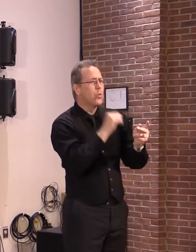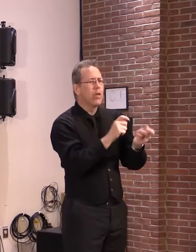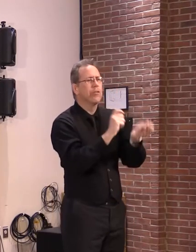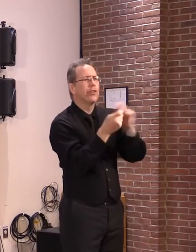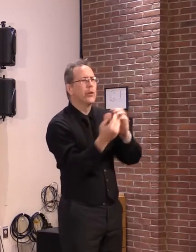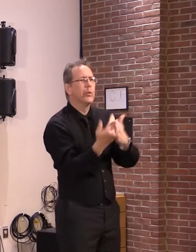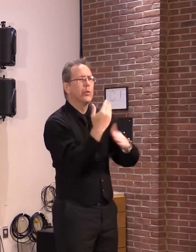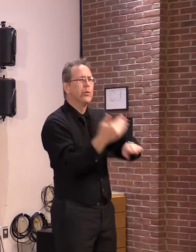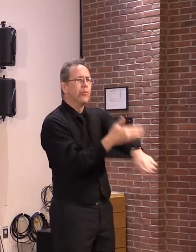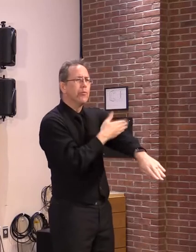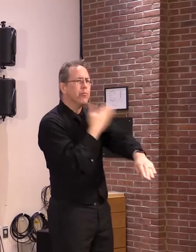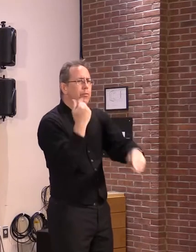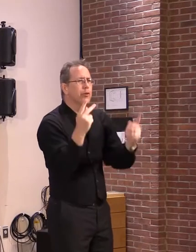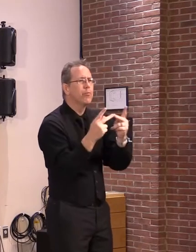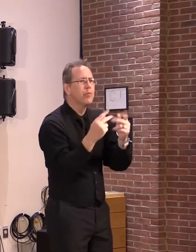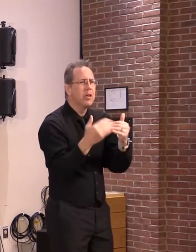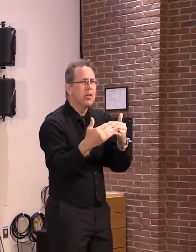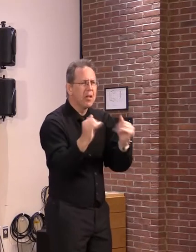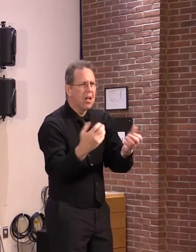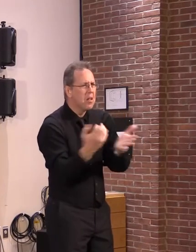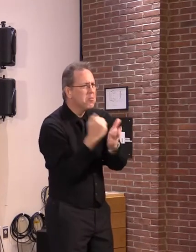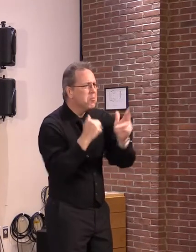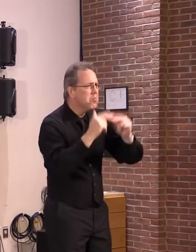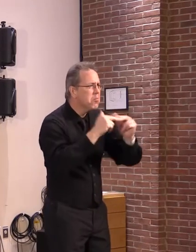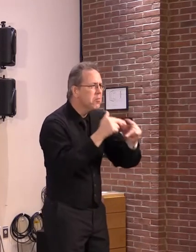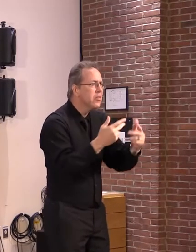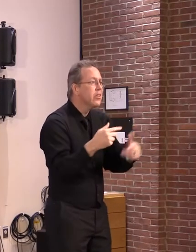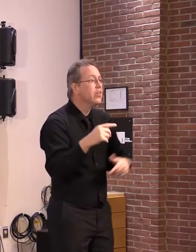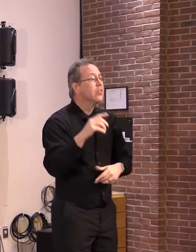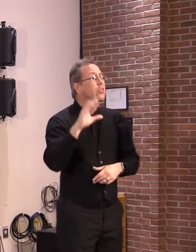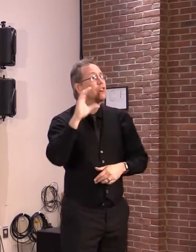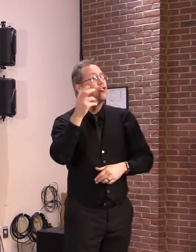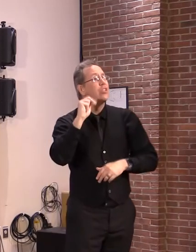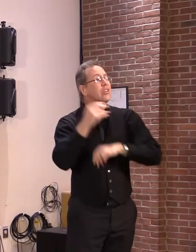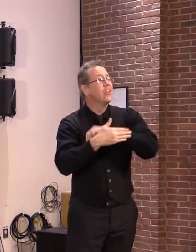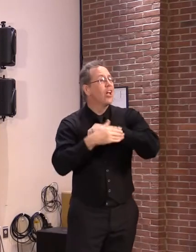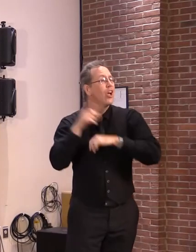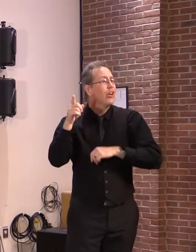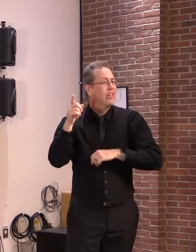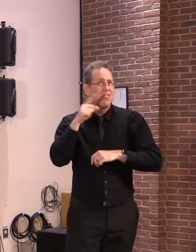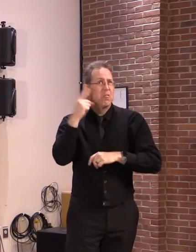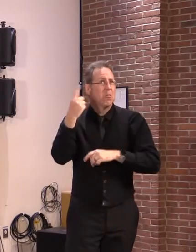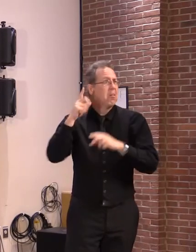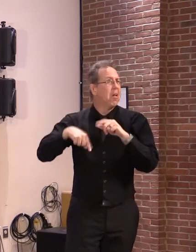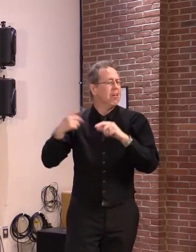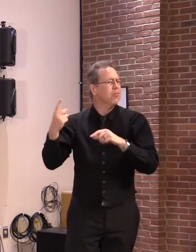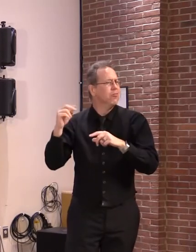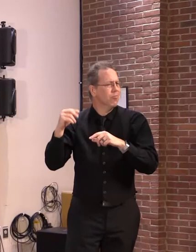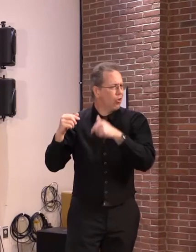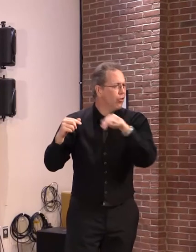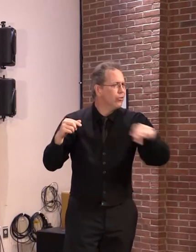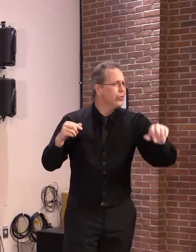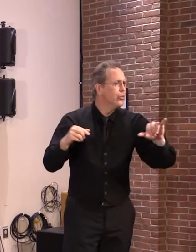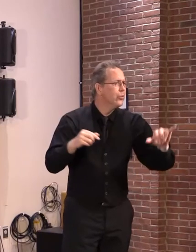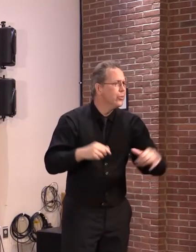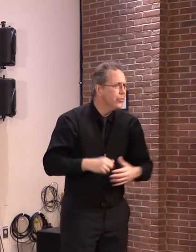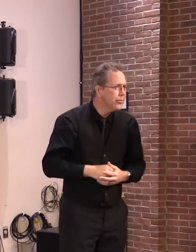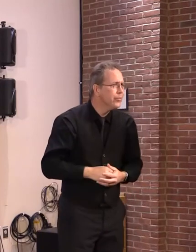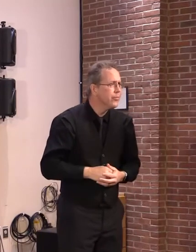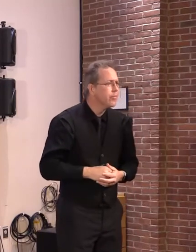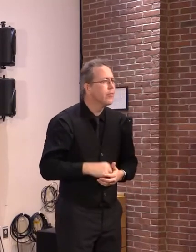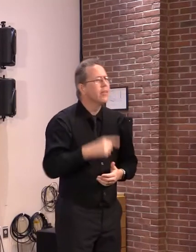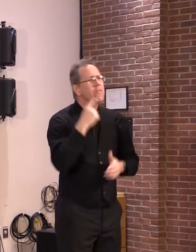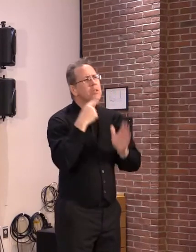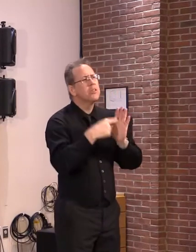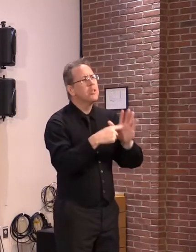just be Chittenden County that's developing units. We hear from our smallest members when they try to recruit a police chief, when they try to recruit a road